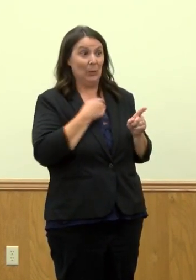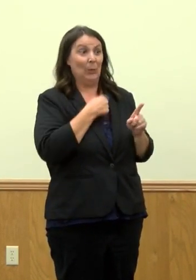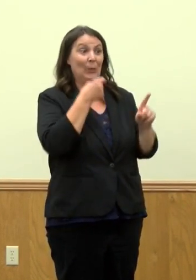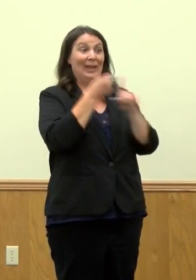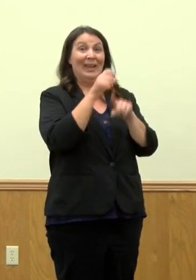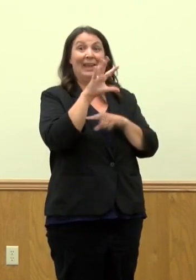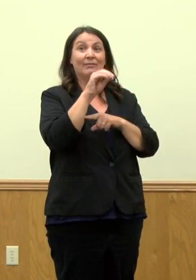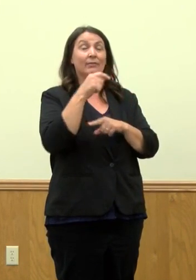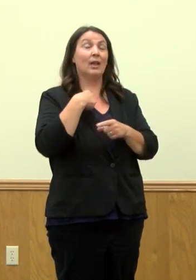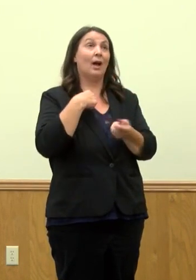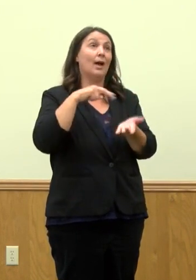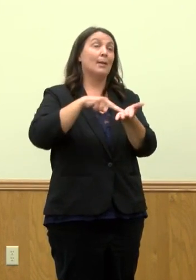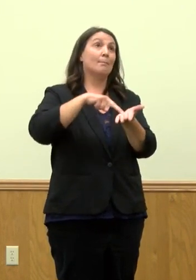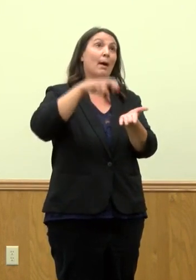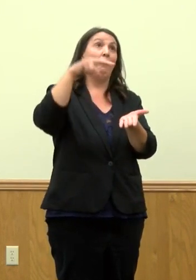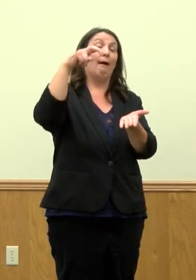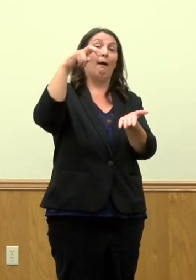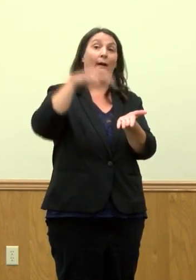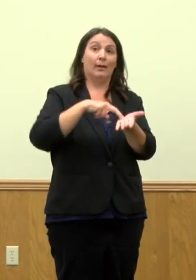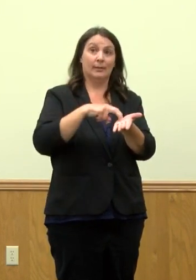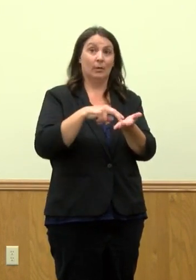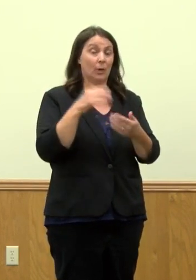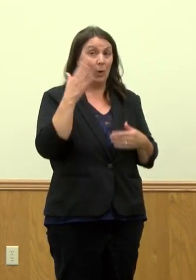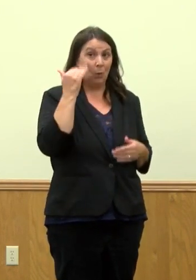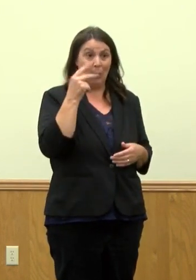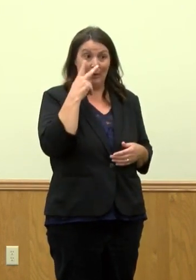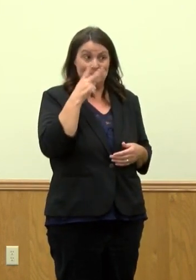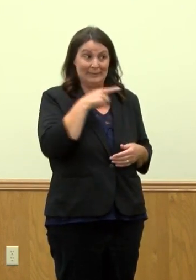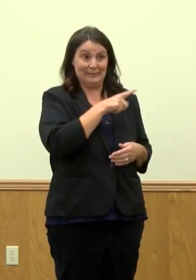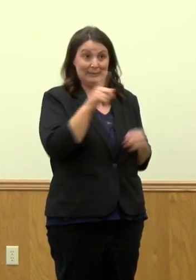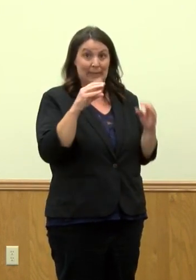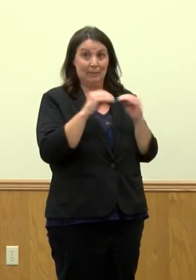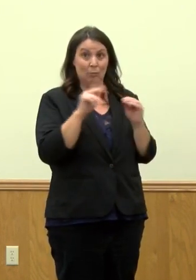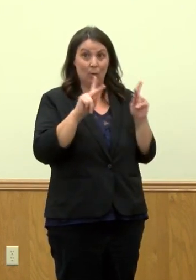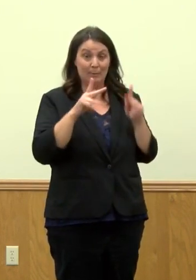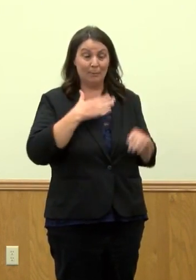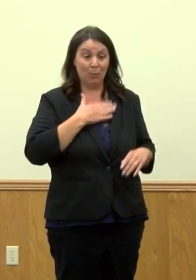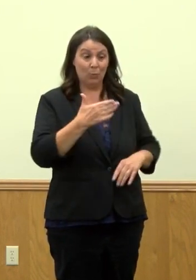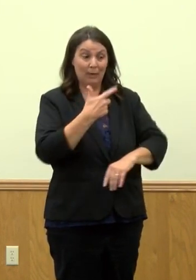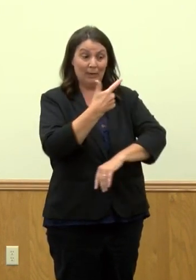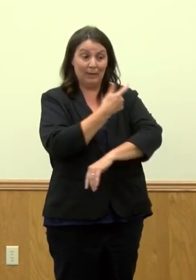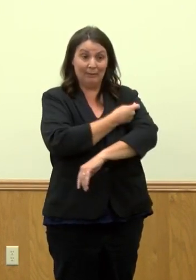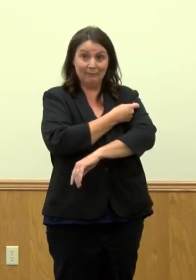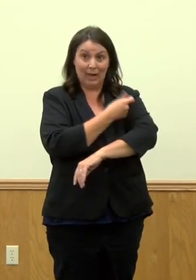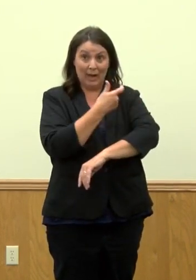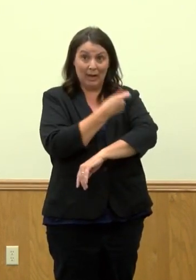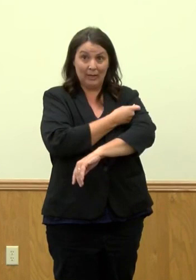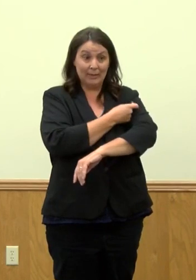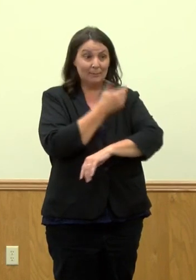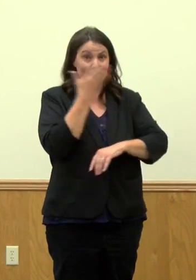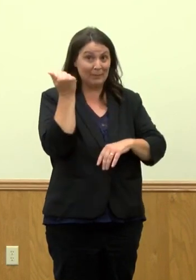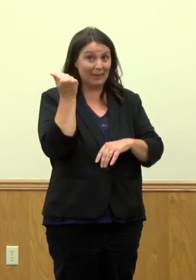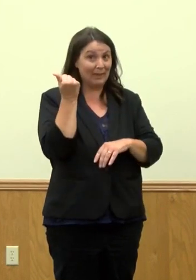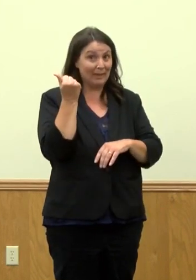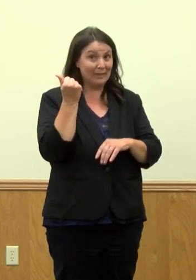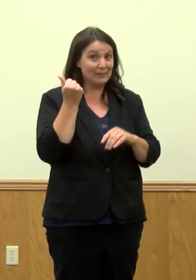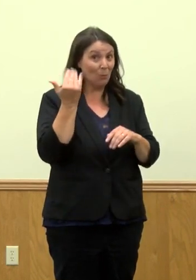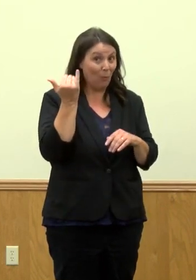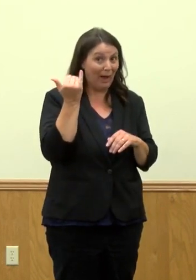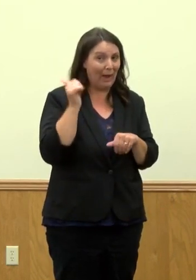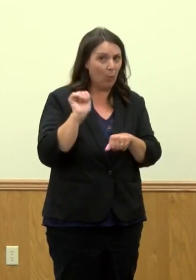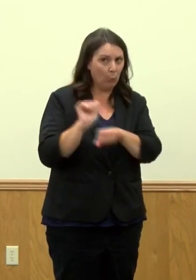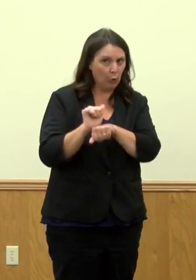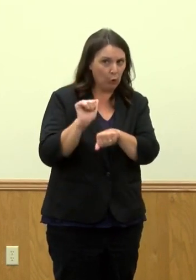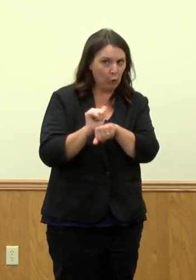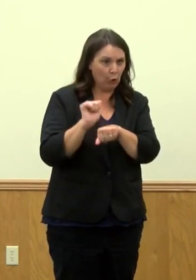to 50. And I think there's a lot of reasons why we're seeing an uptake in vaccinations. I think a lot of the employment, things that are now